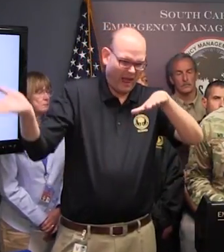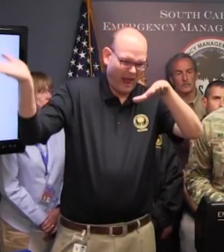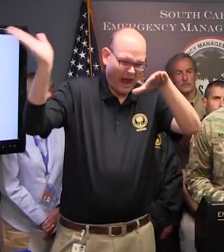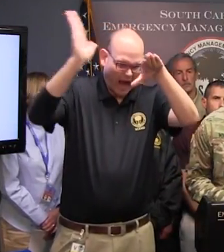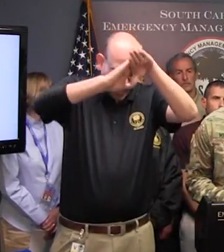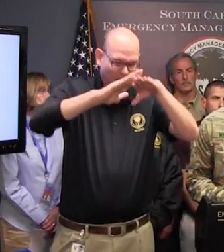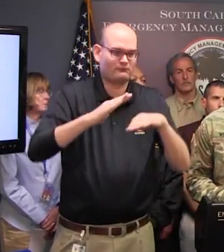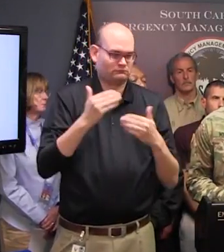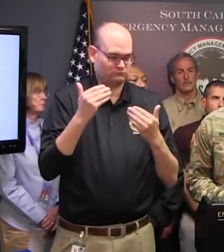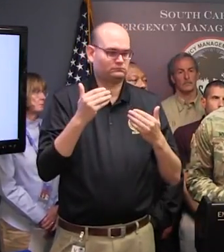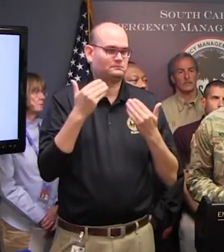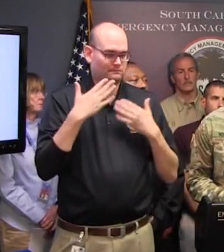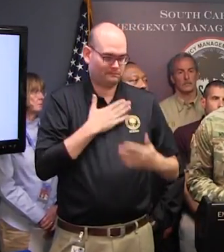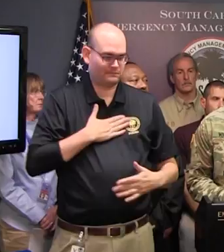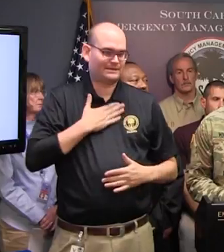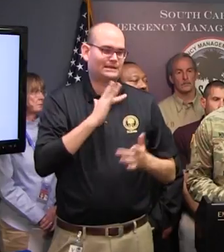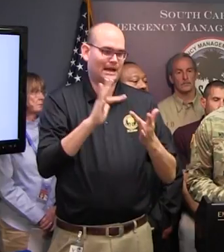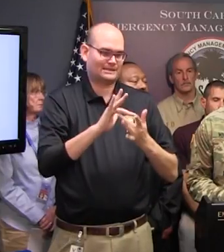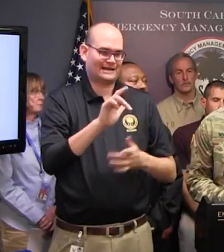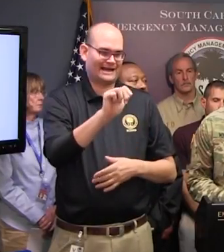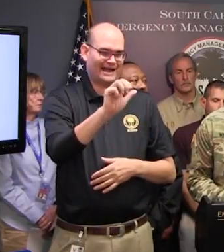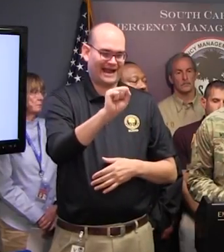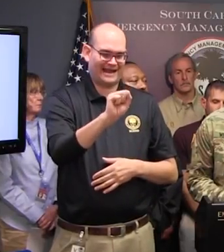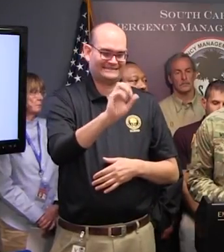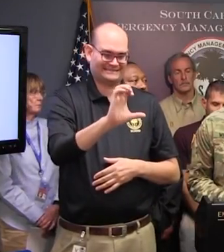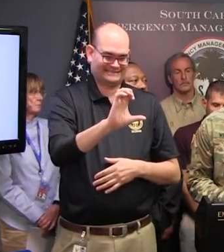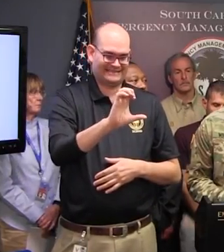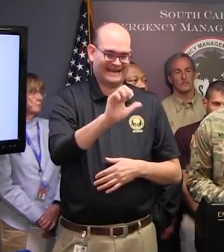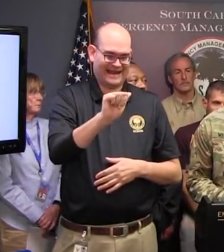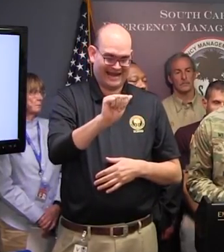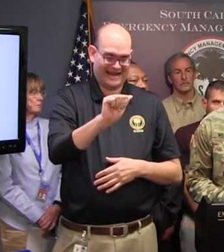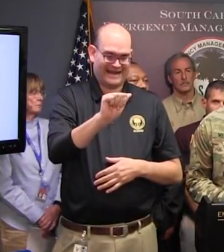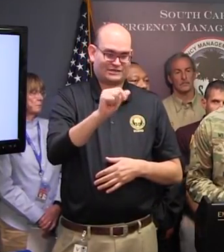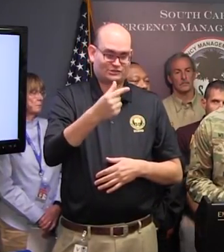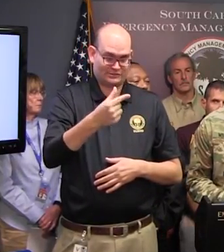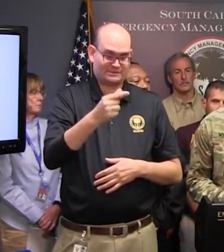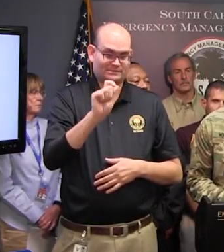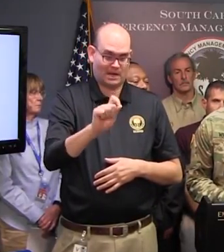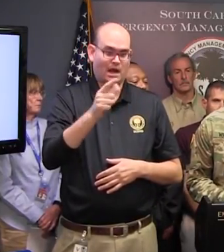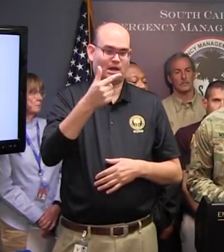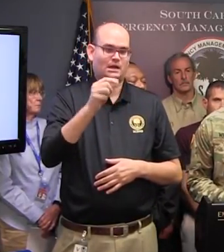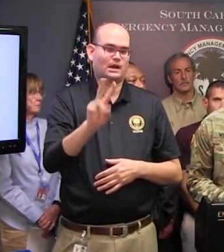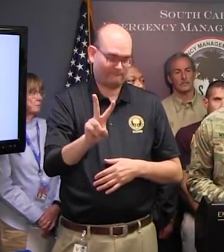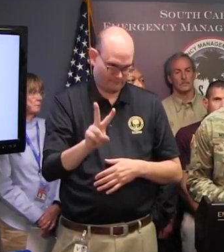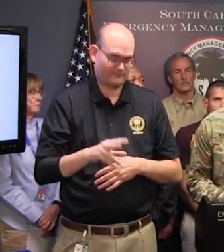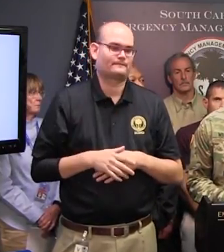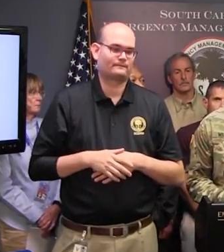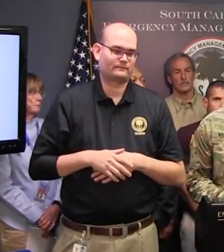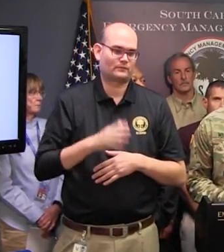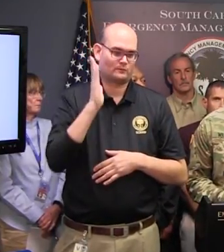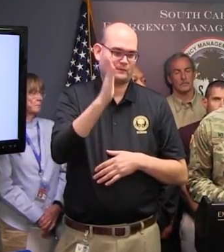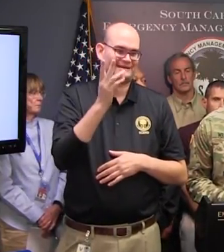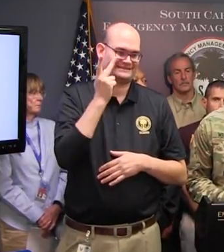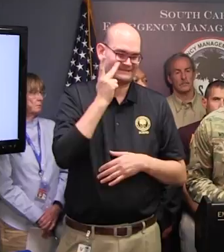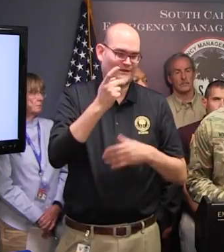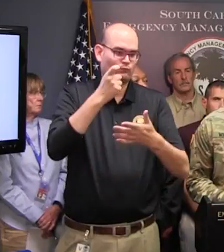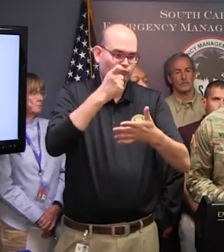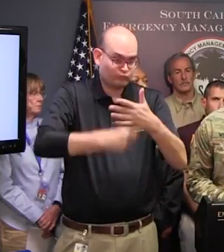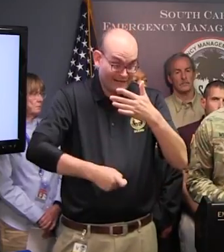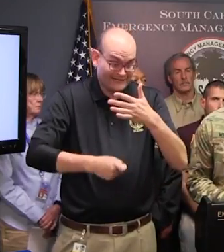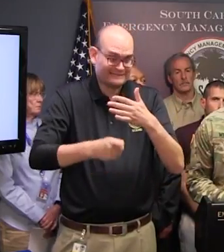scag.gov, and you can fill out a form there or you can email us at pricegouging at scag.gov.